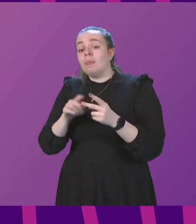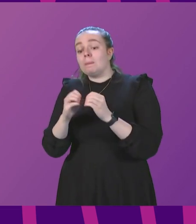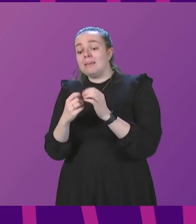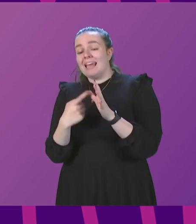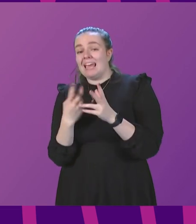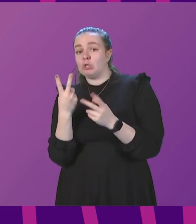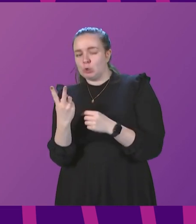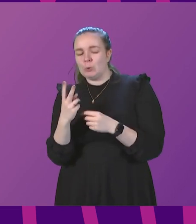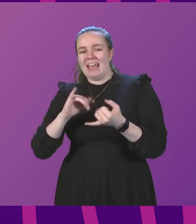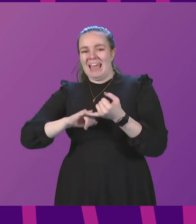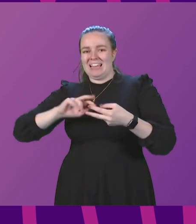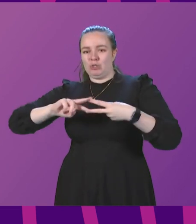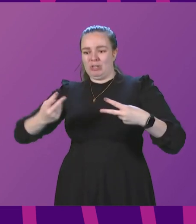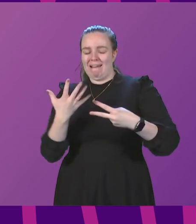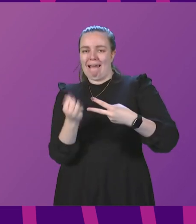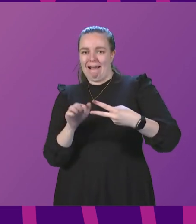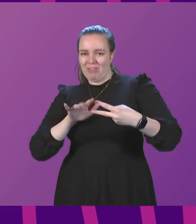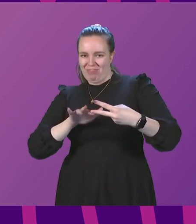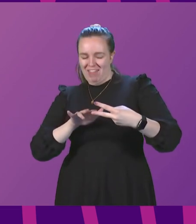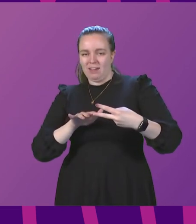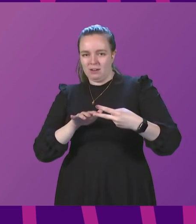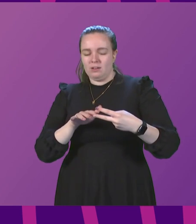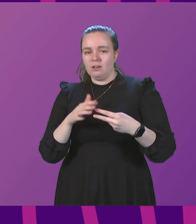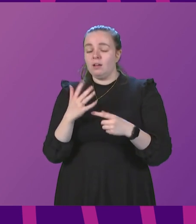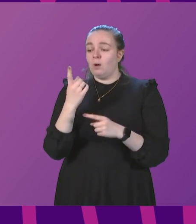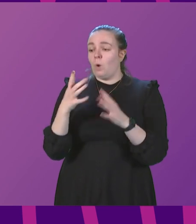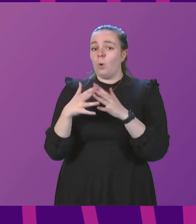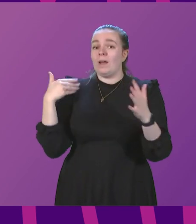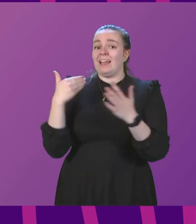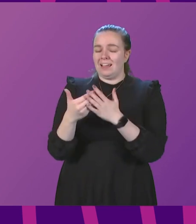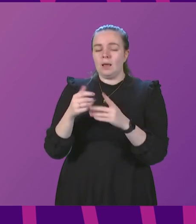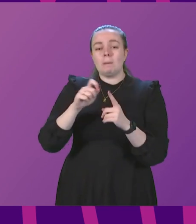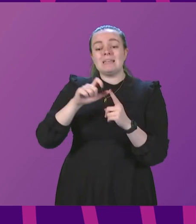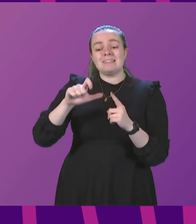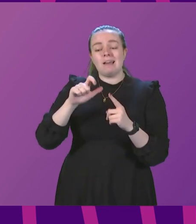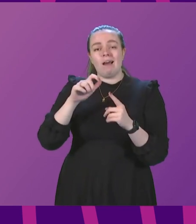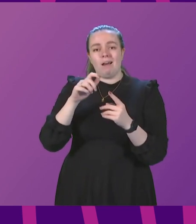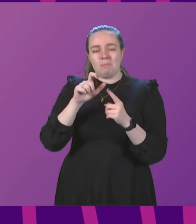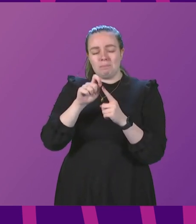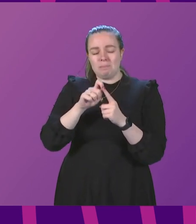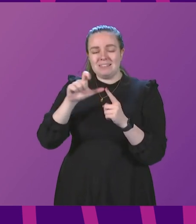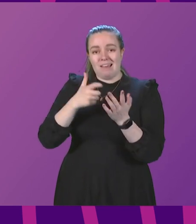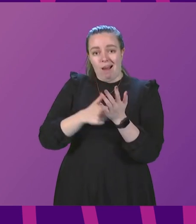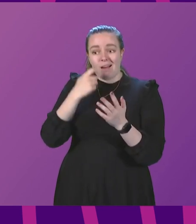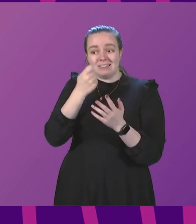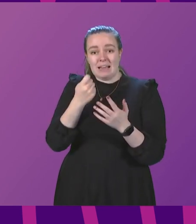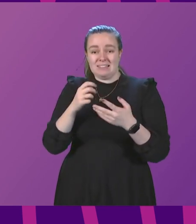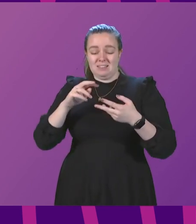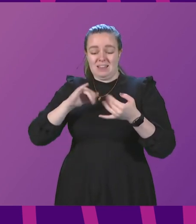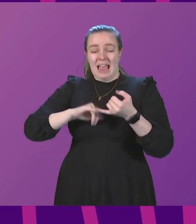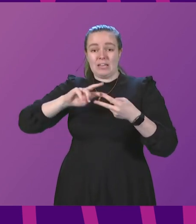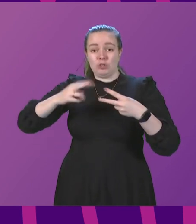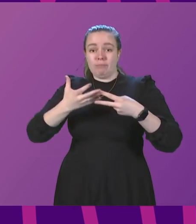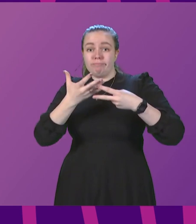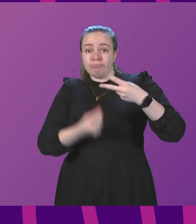S gene shows up. In the past week, the proportion of PCR tests with an S gene dropout, which indicates the main Omicron variant,